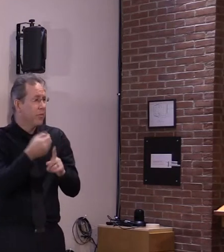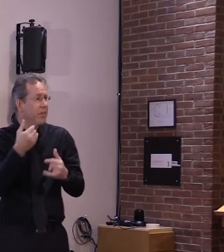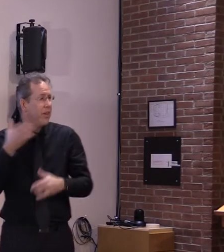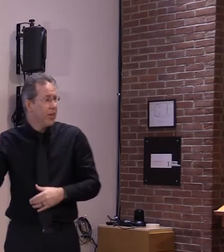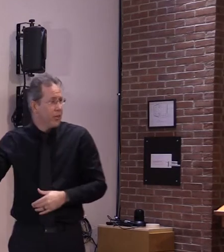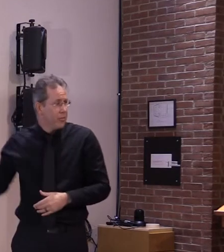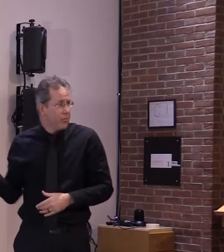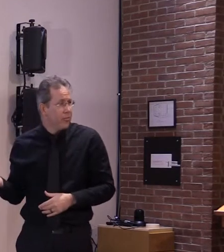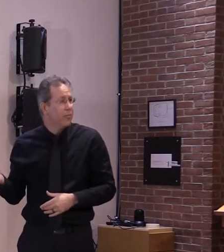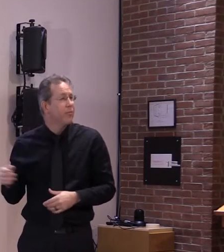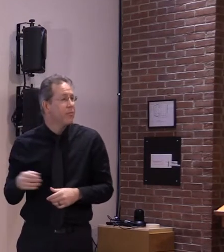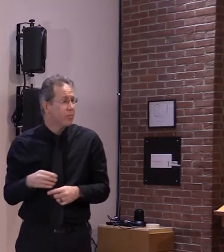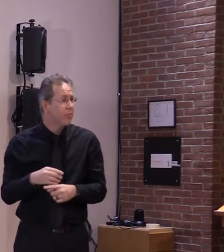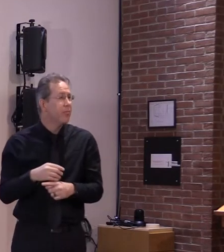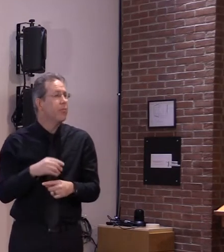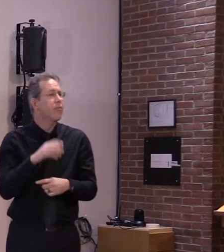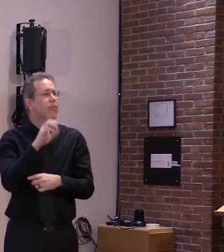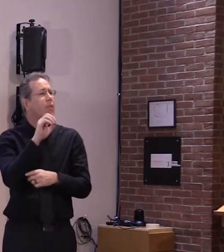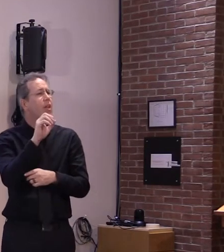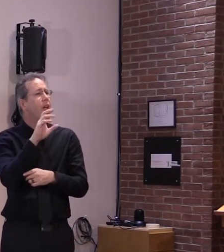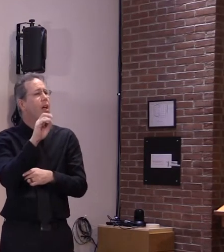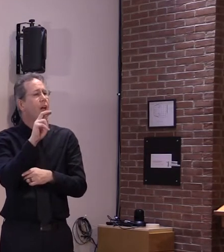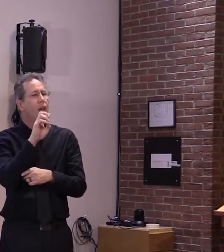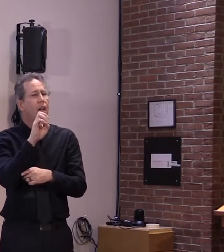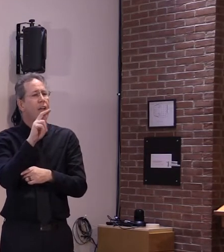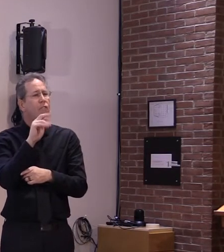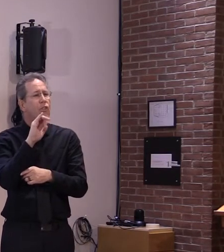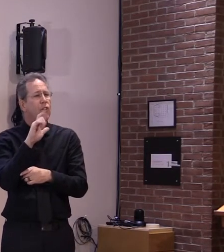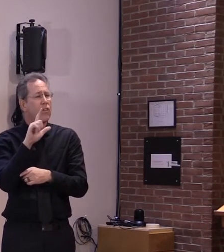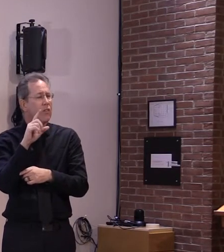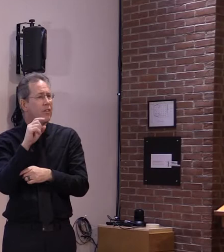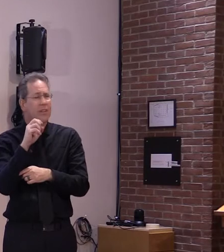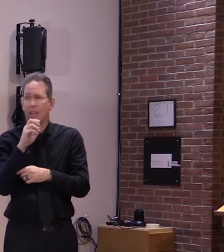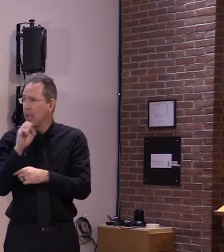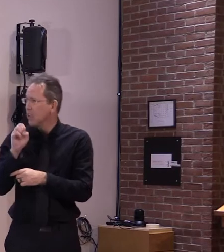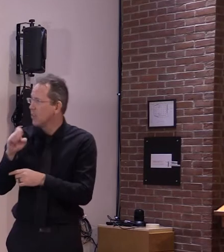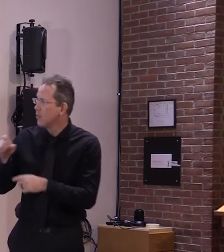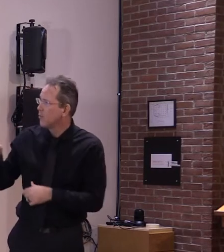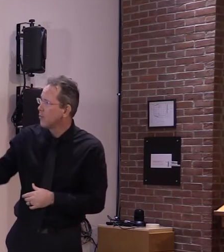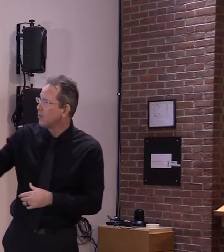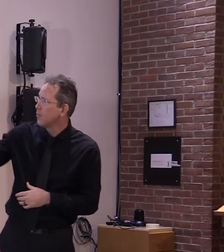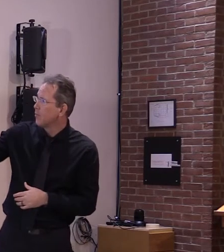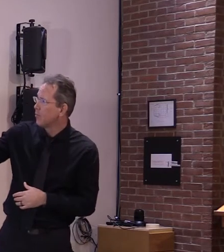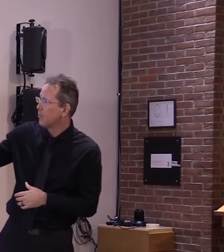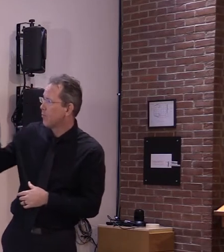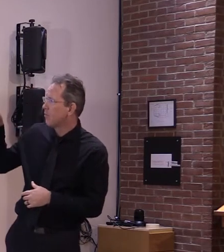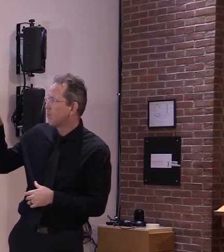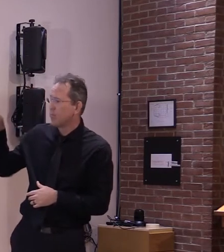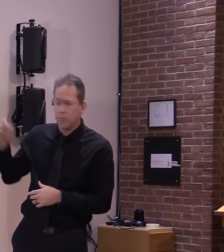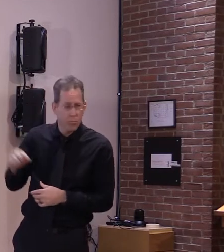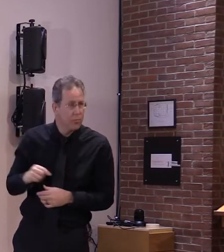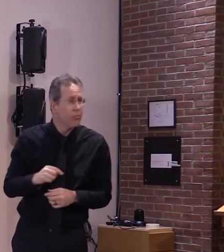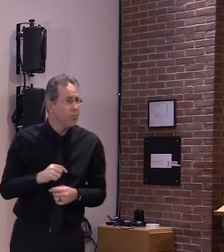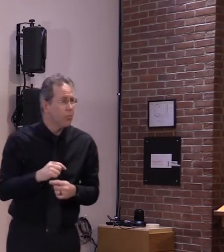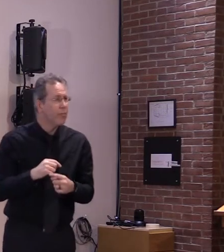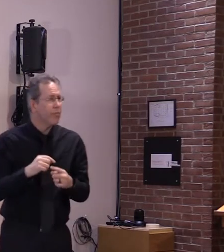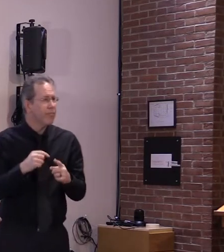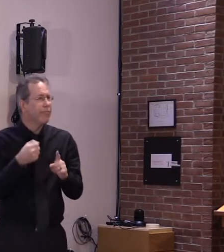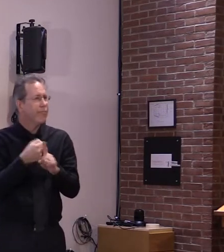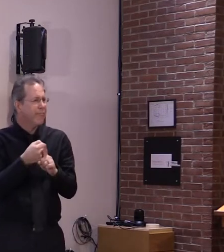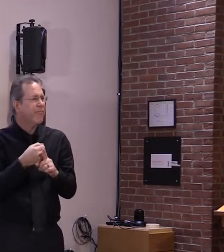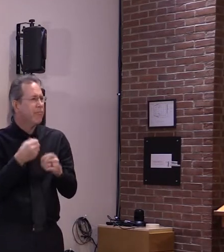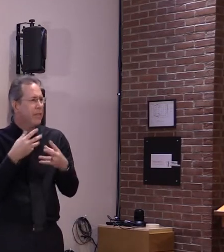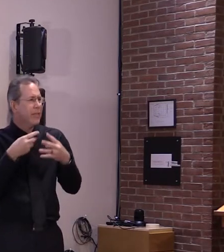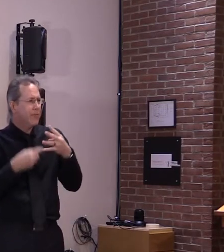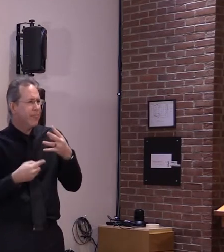two additional active cases added to the long-term care facility count we did report fewer new cases this week